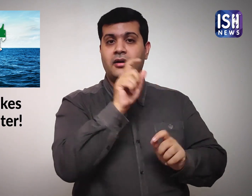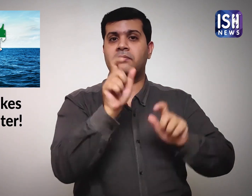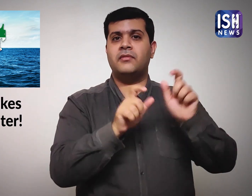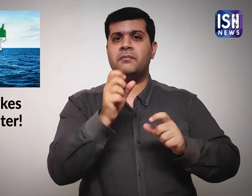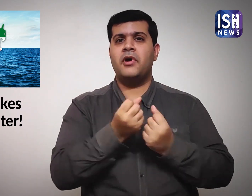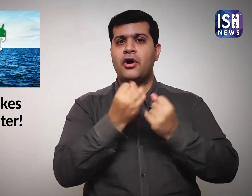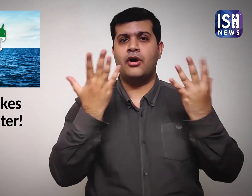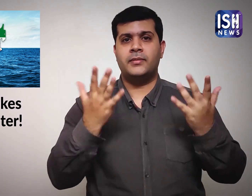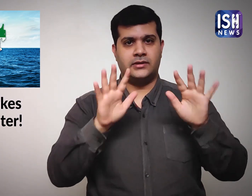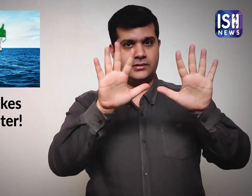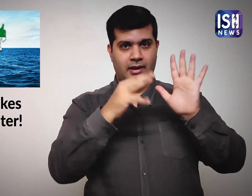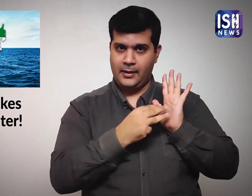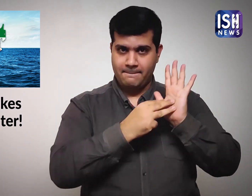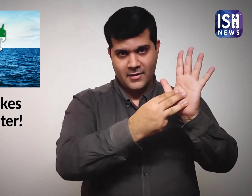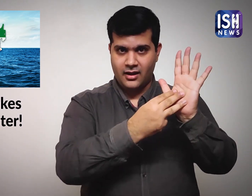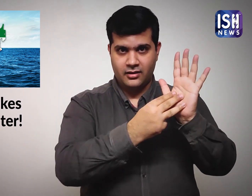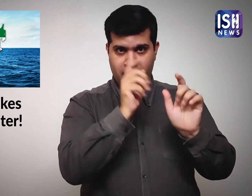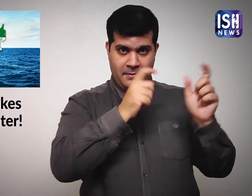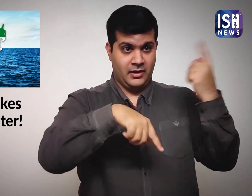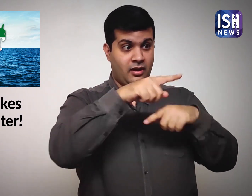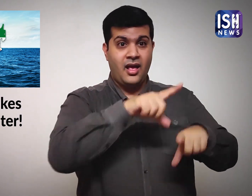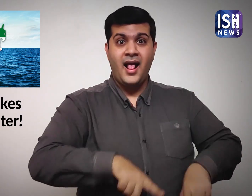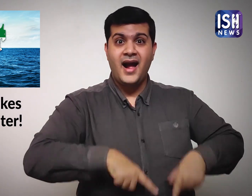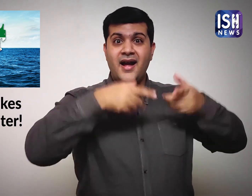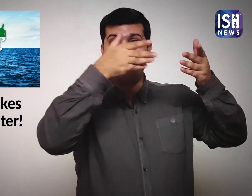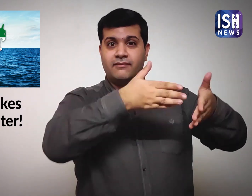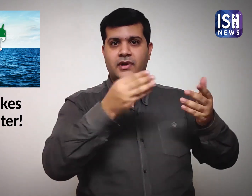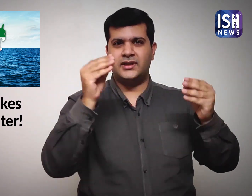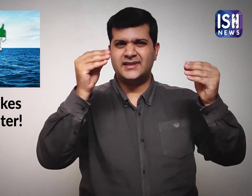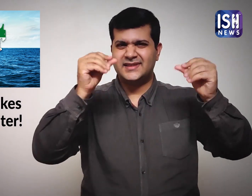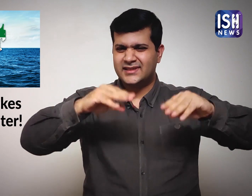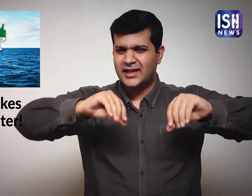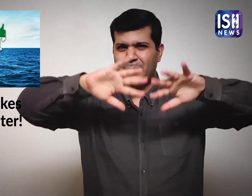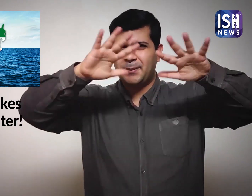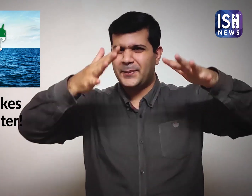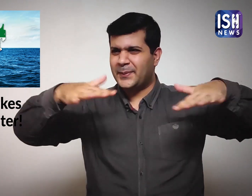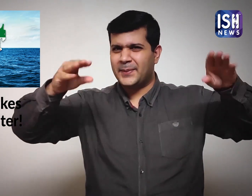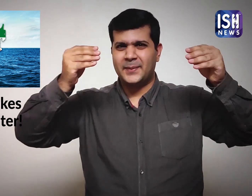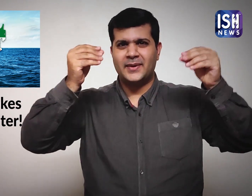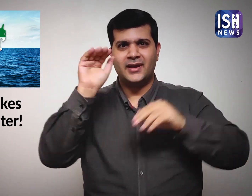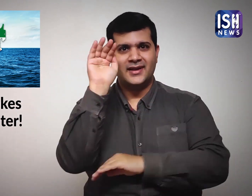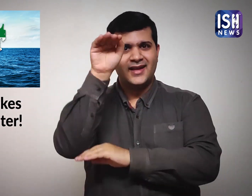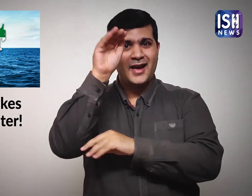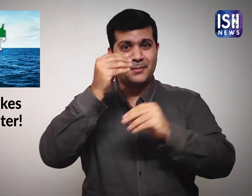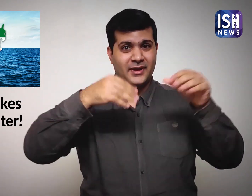10 million people live in the desert but there is not enough water to drink. 11.